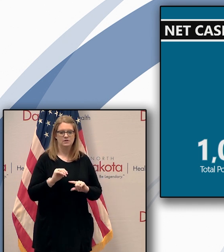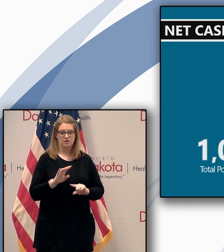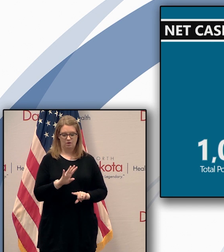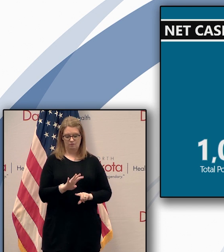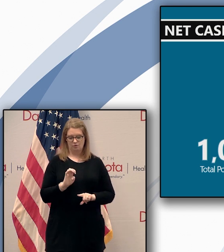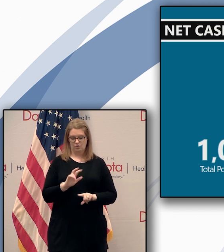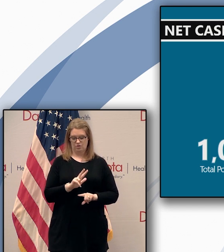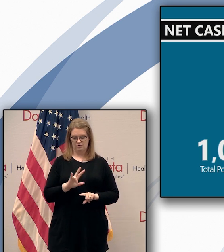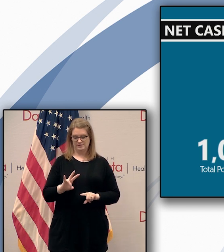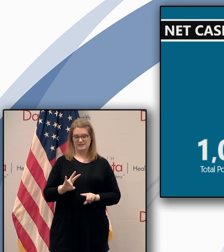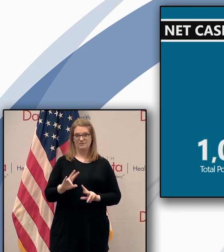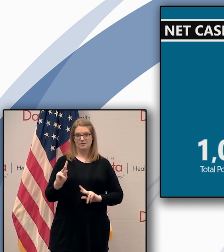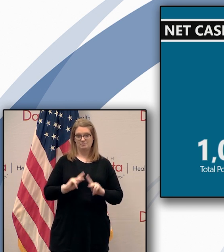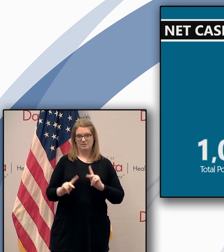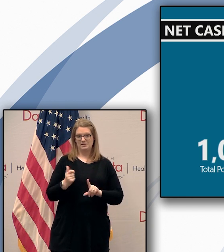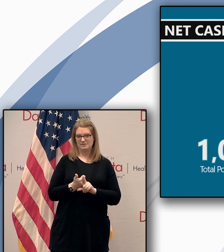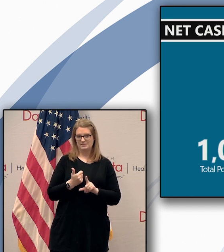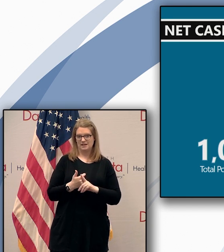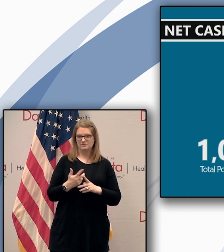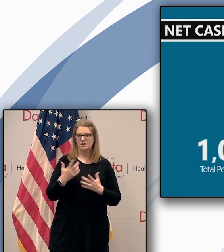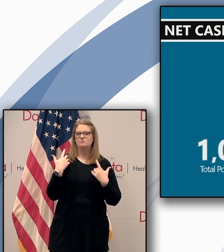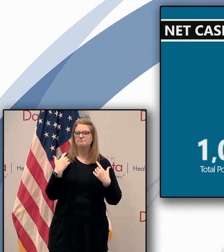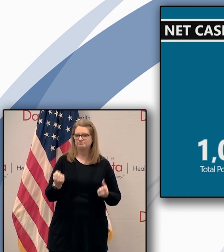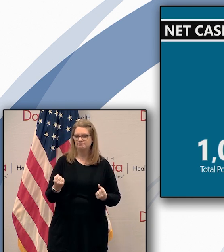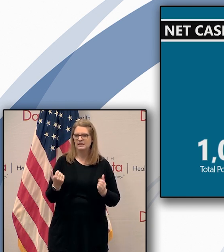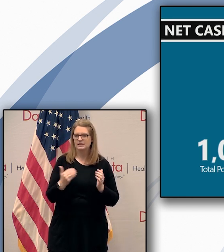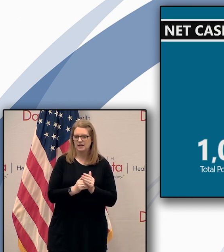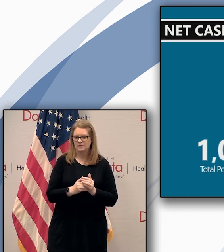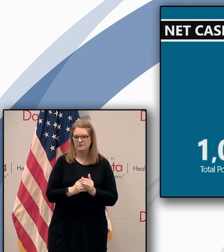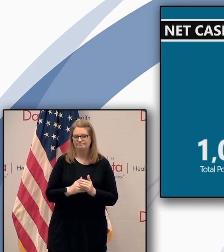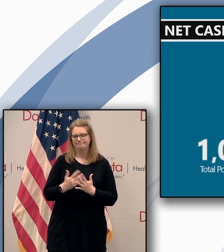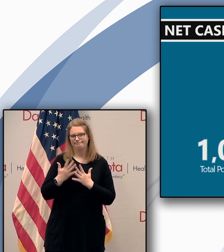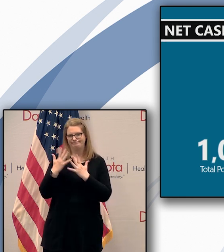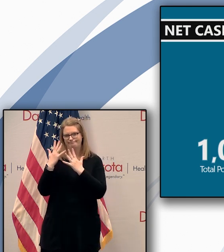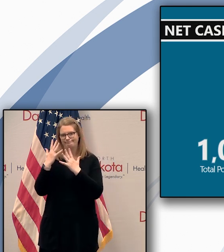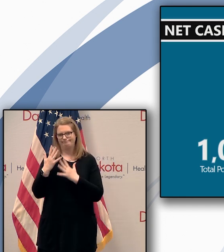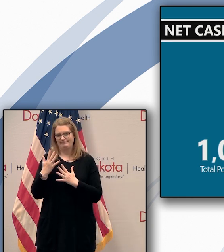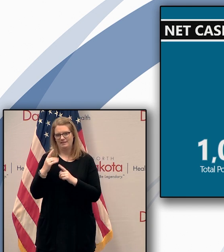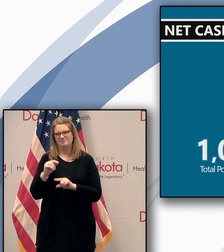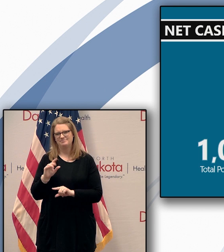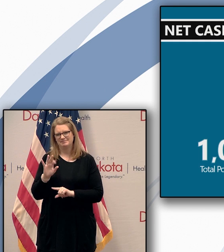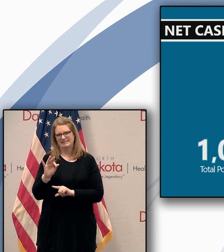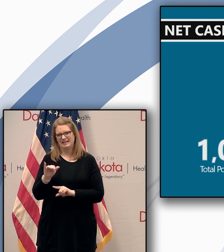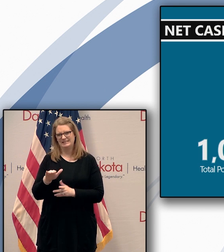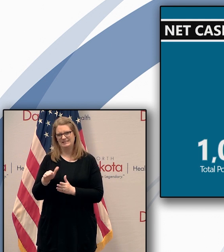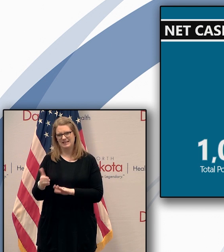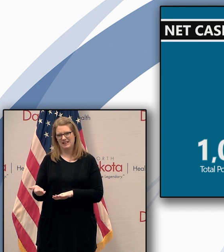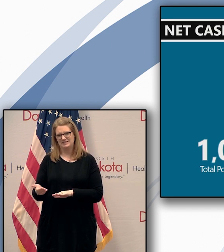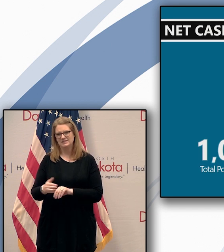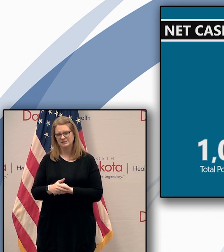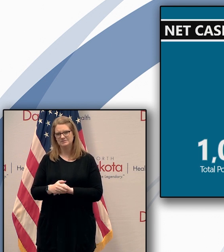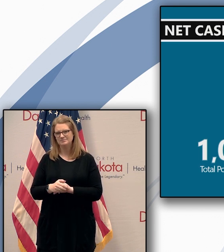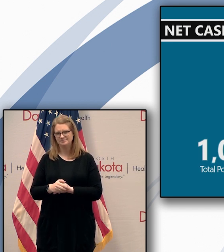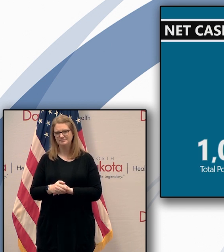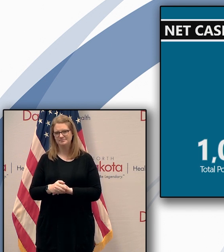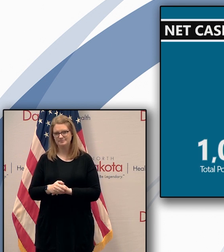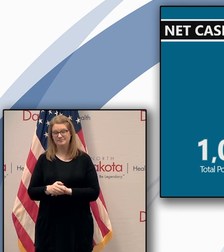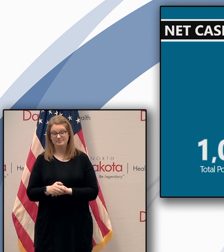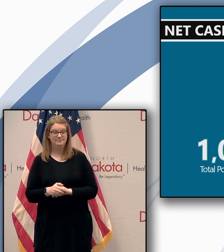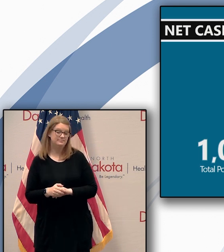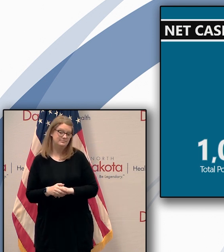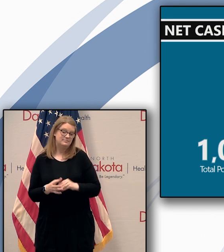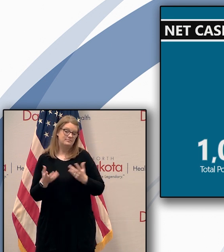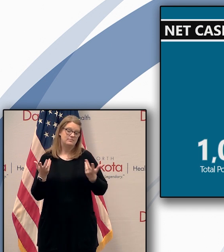individuals that have recovered and sadly 19 deaths but again in contrast